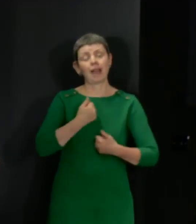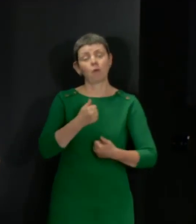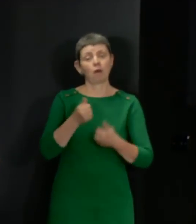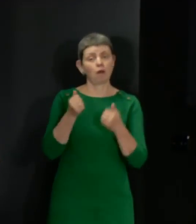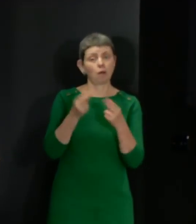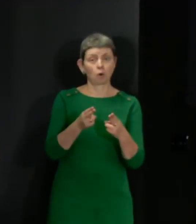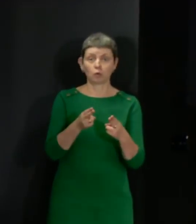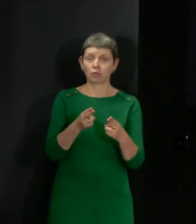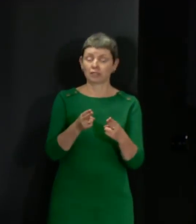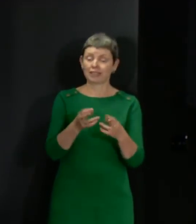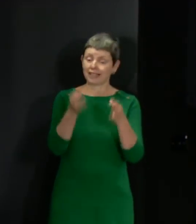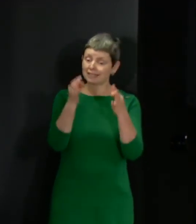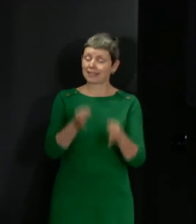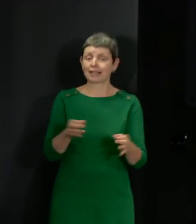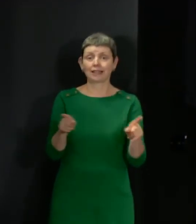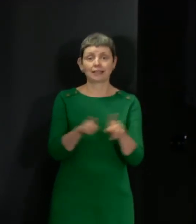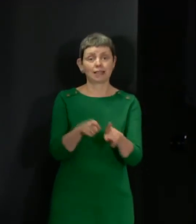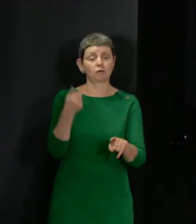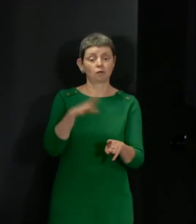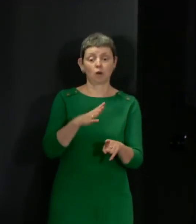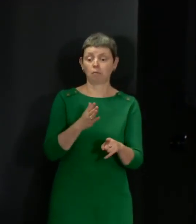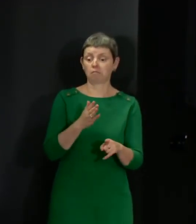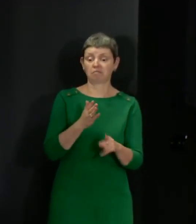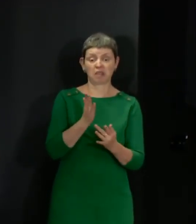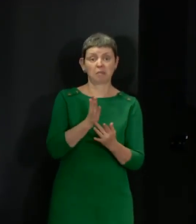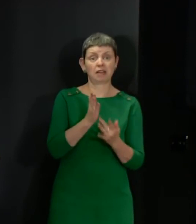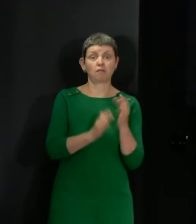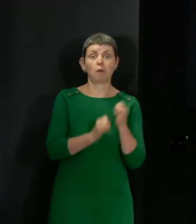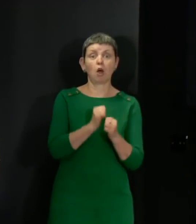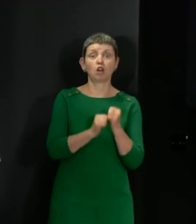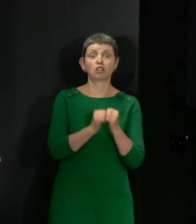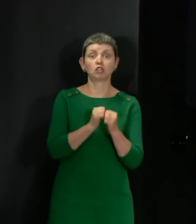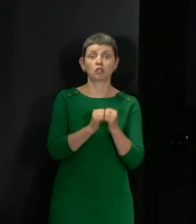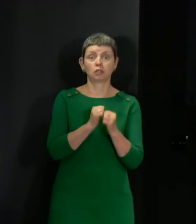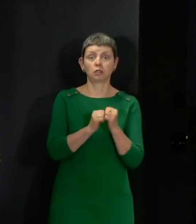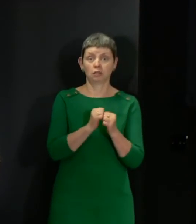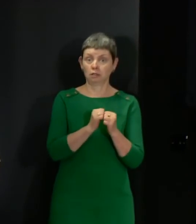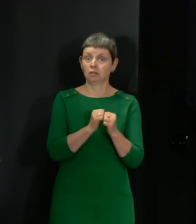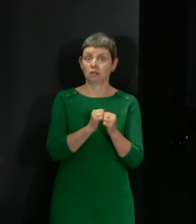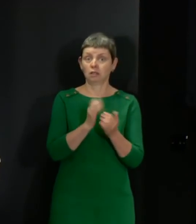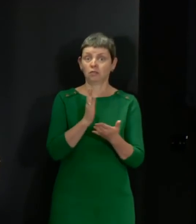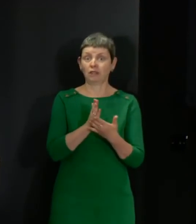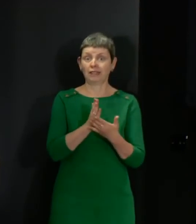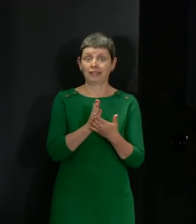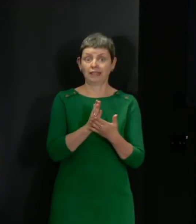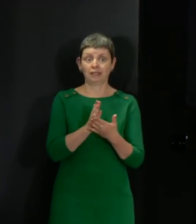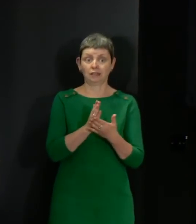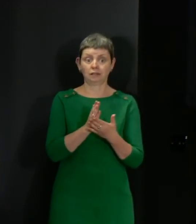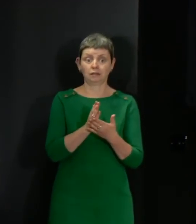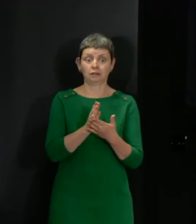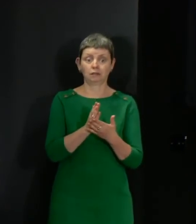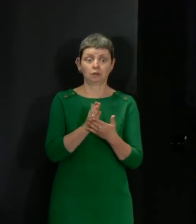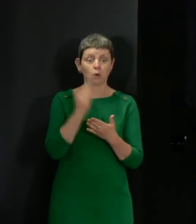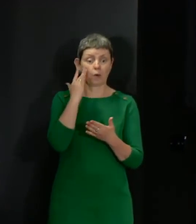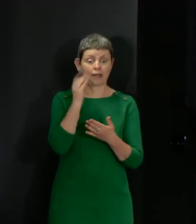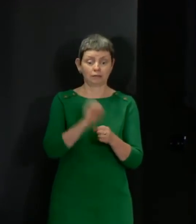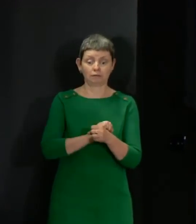it's been since mid to late March, when we started to get involved in this public health